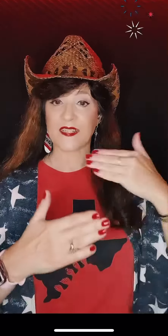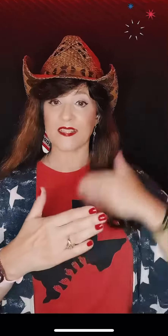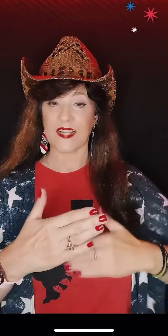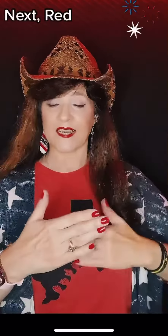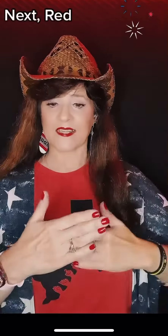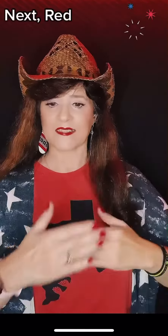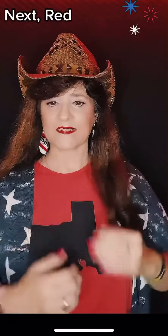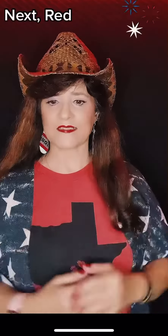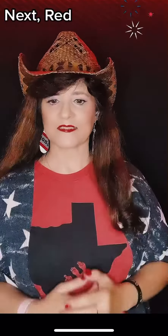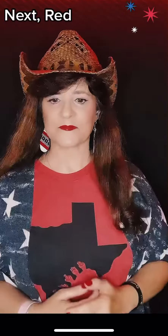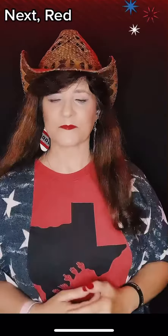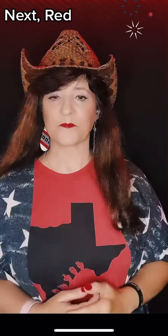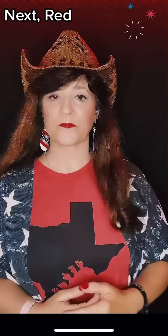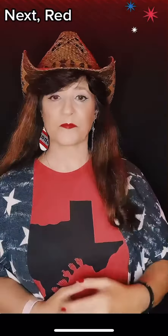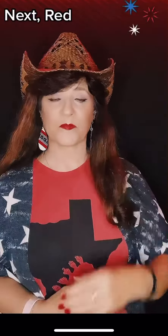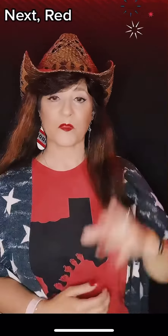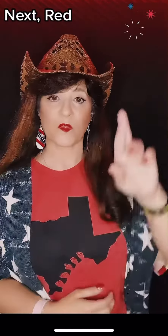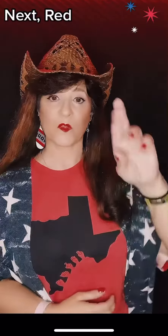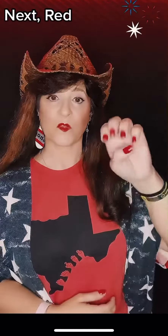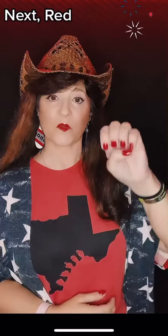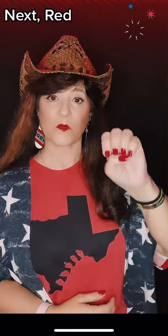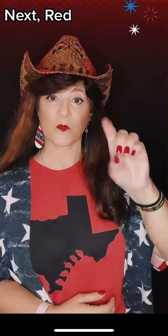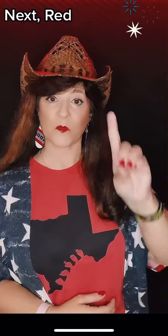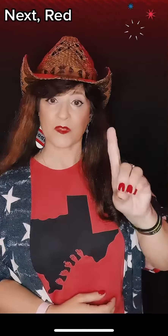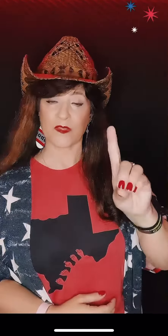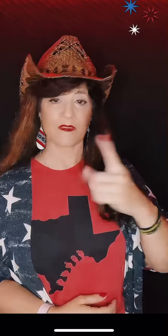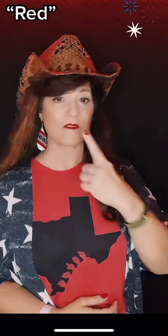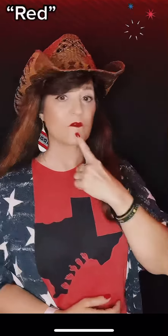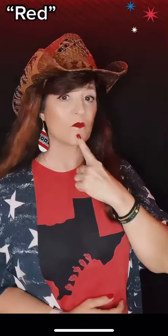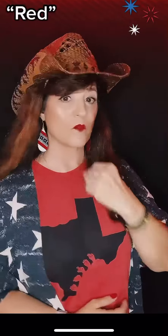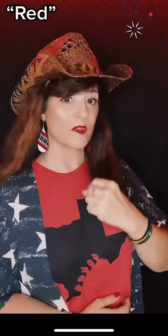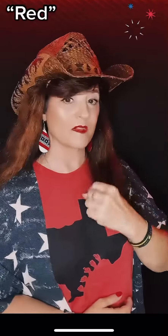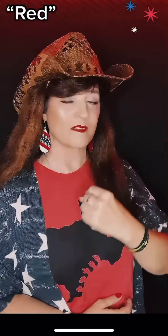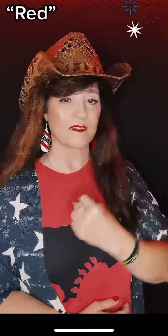down to Houston, and New York to Atlanta.